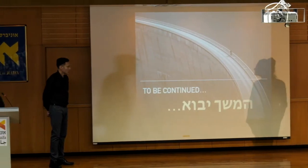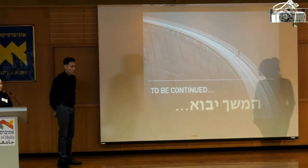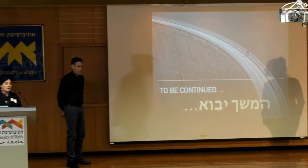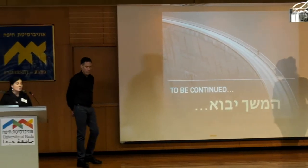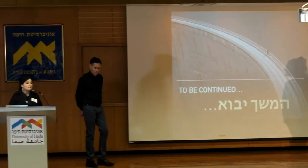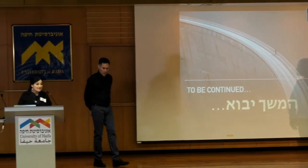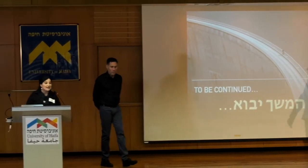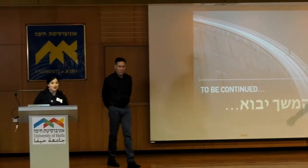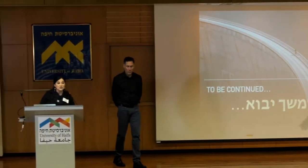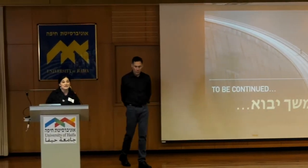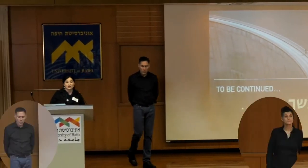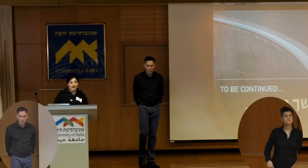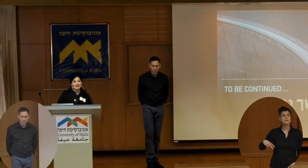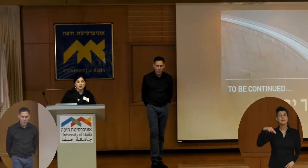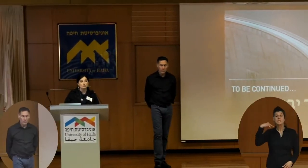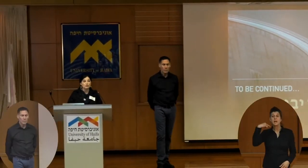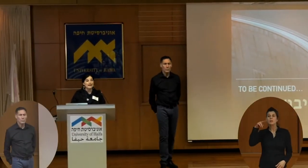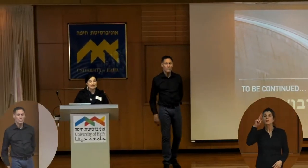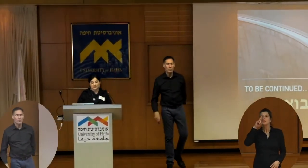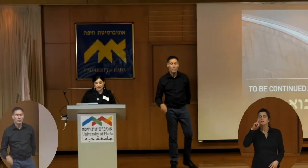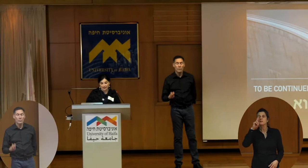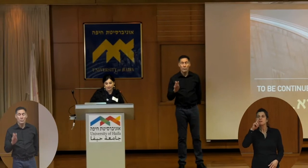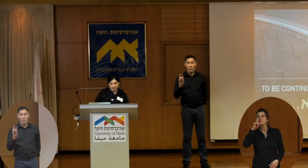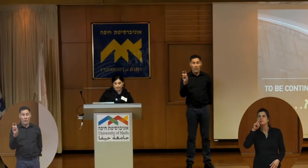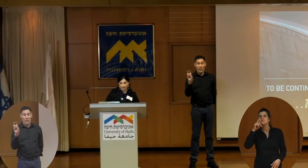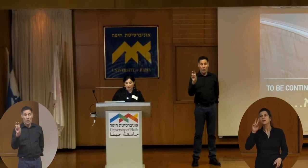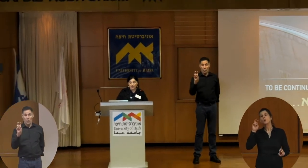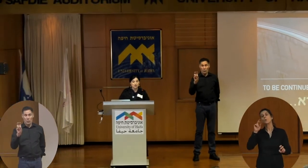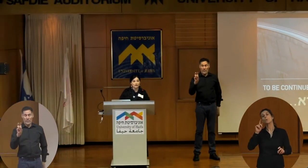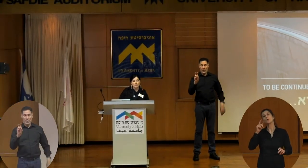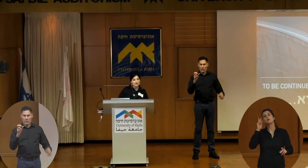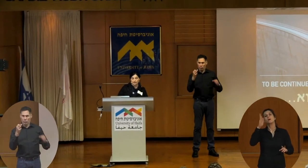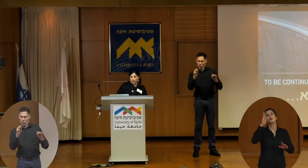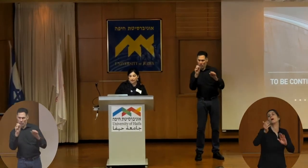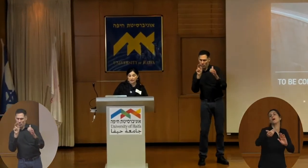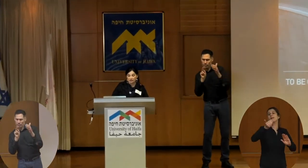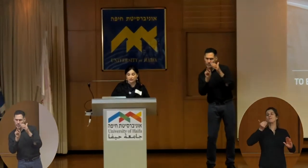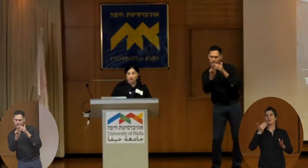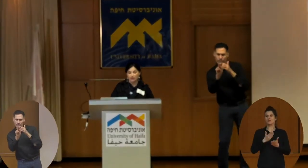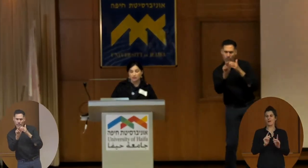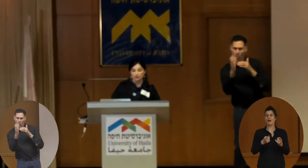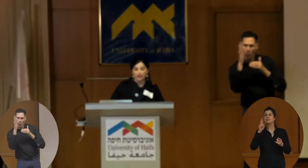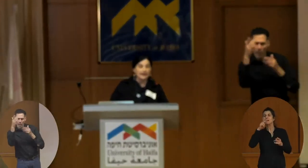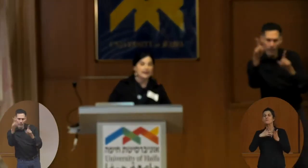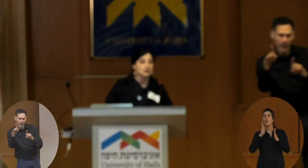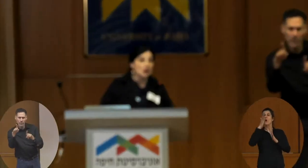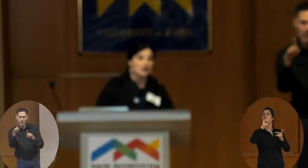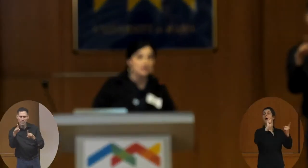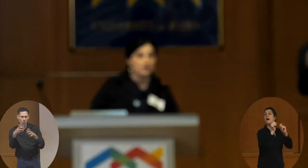and Erit was trying to move ahead of time to follow the direction of change and also to